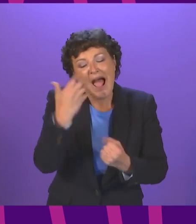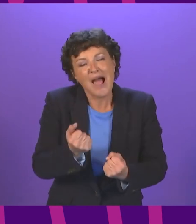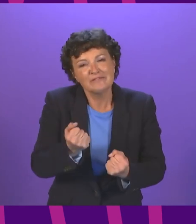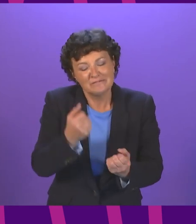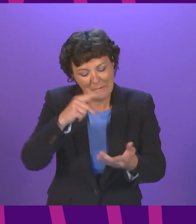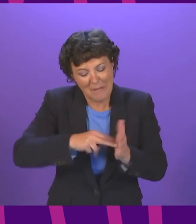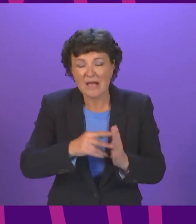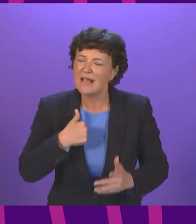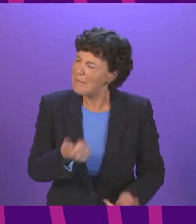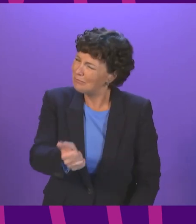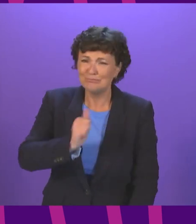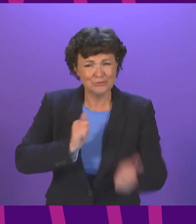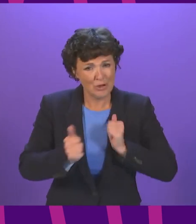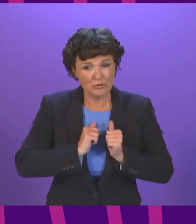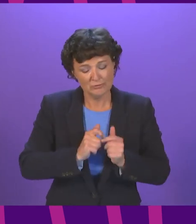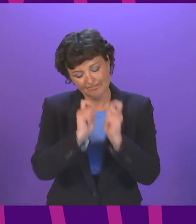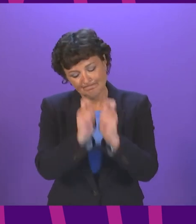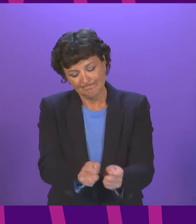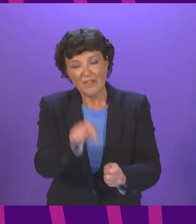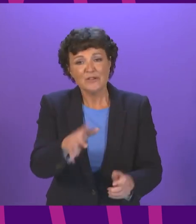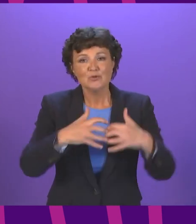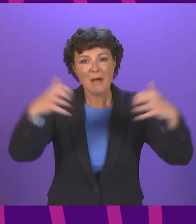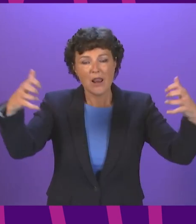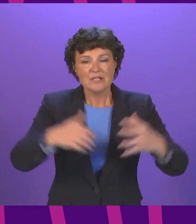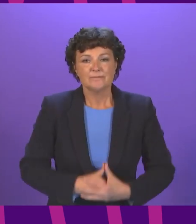I am proud to commend this programme for Government to Parliament